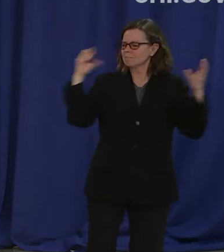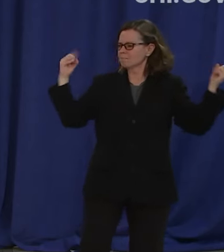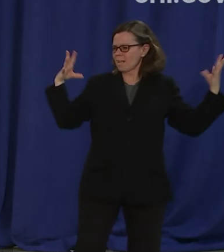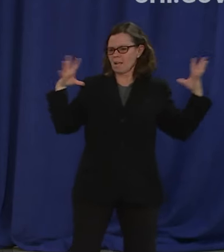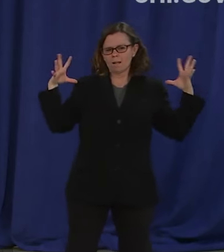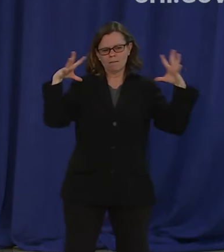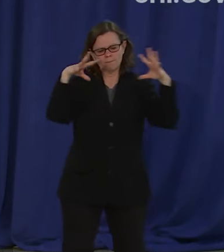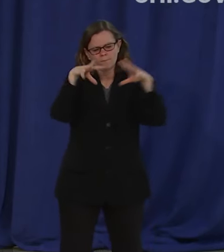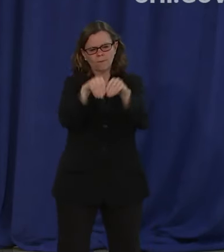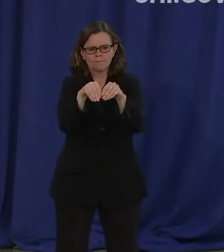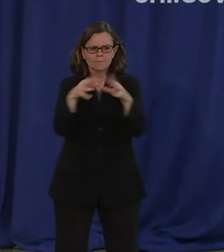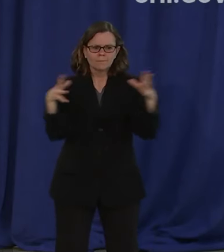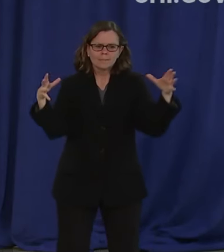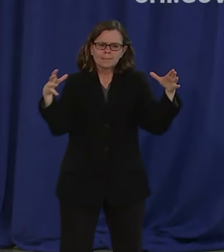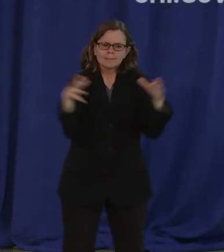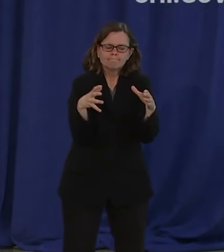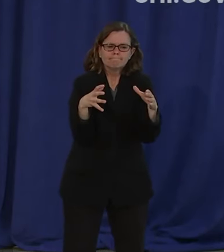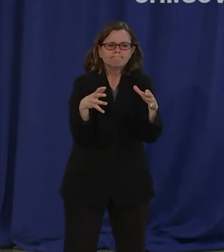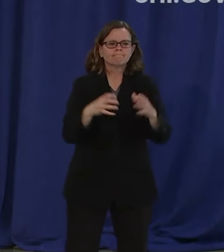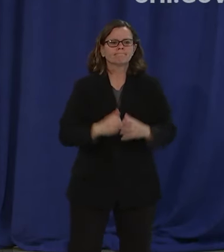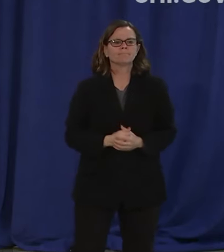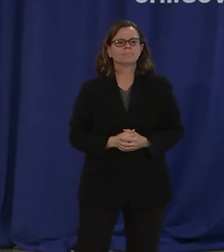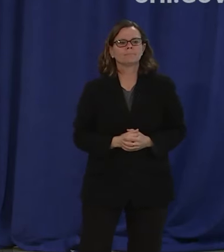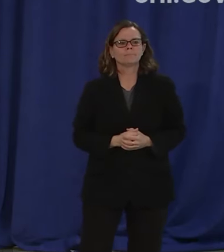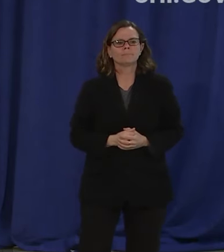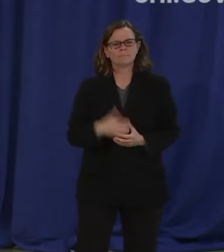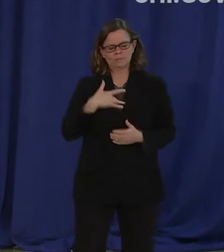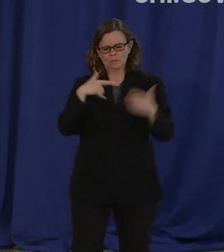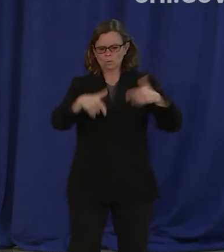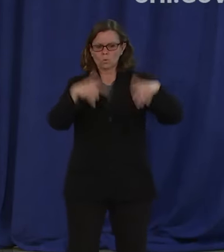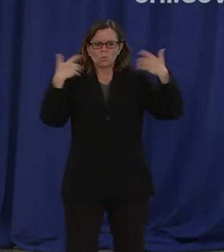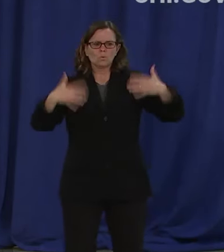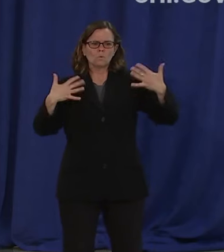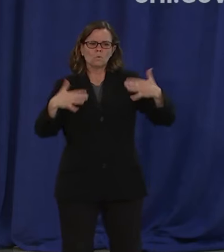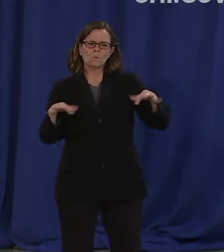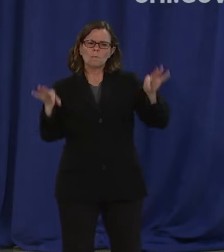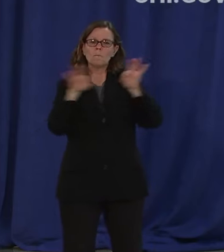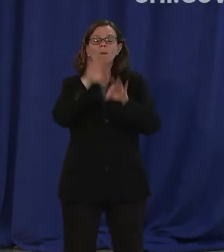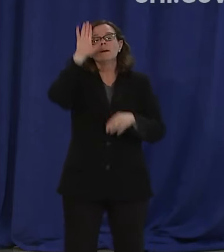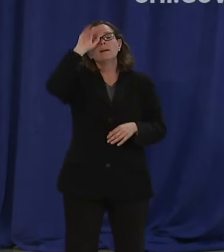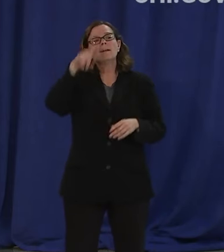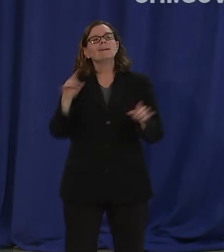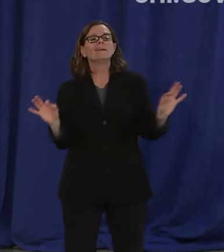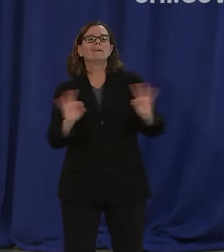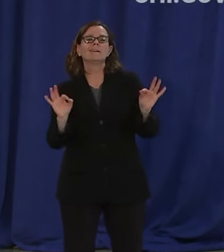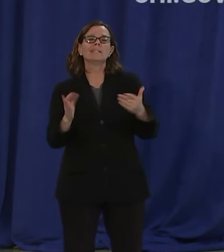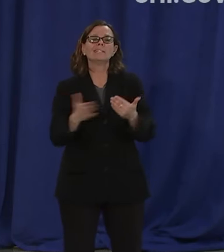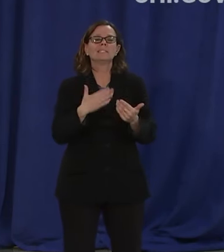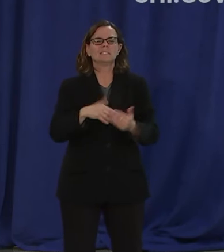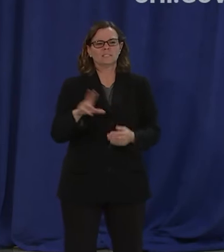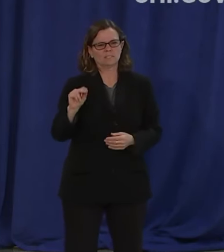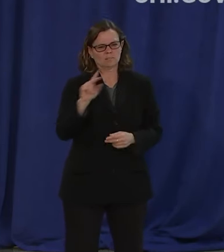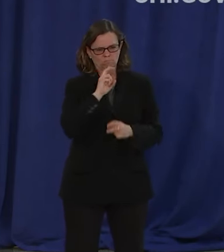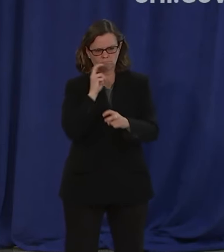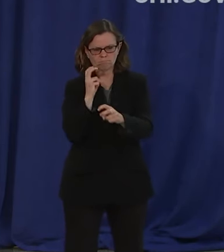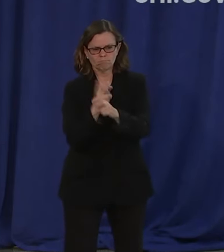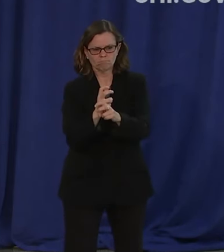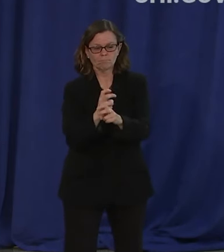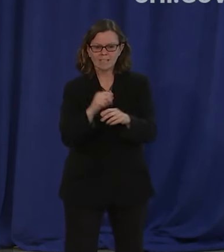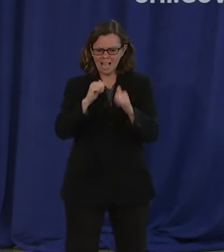However, these issues are complicated, and for them to be truly solved, they need to be dressed in a fulsome way.